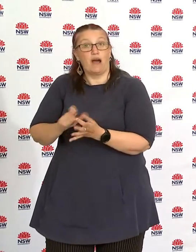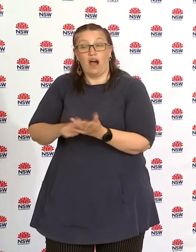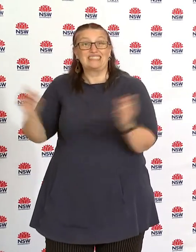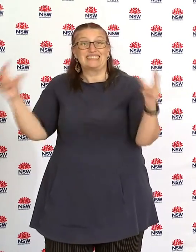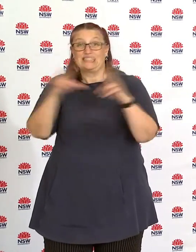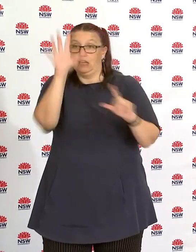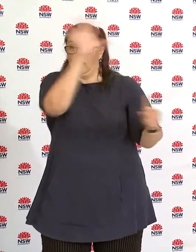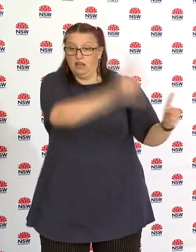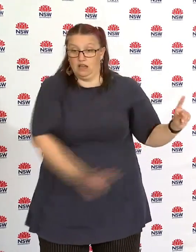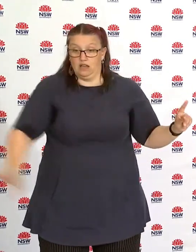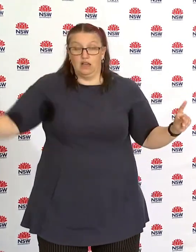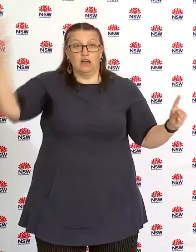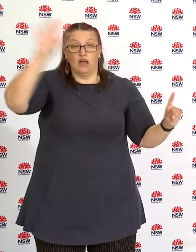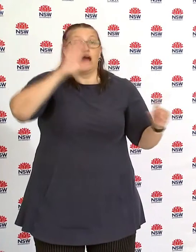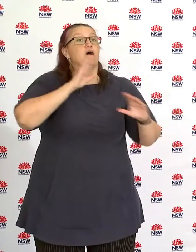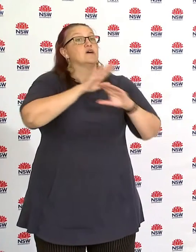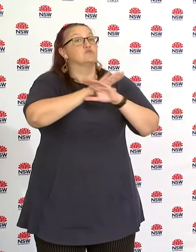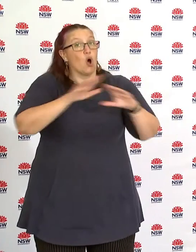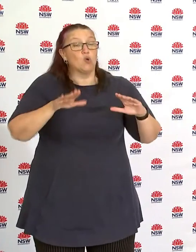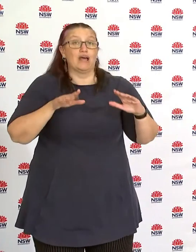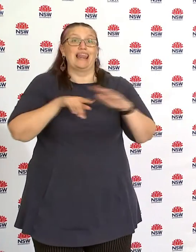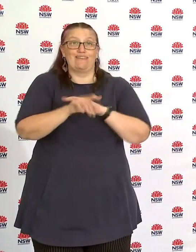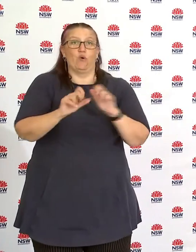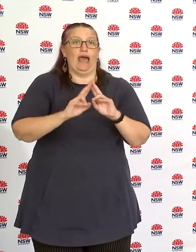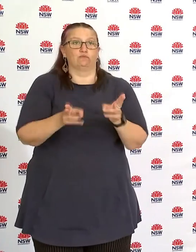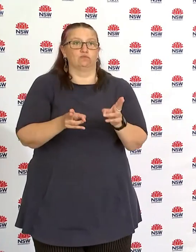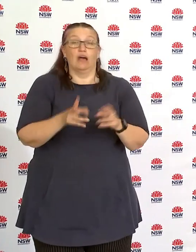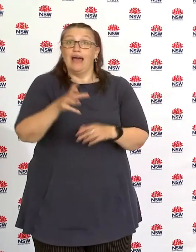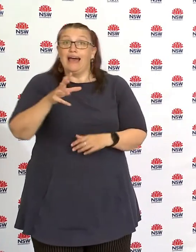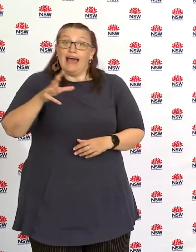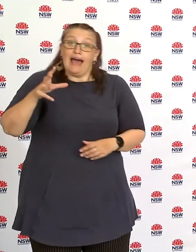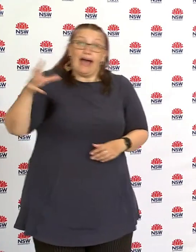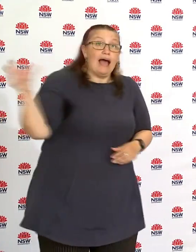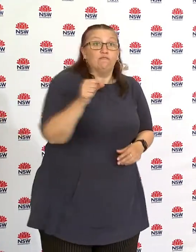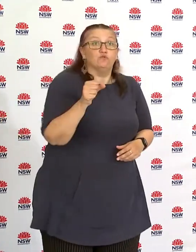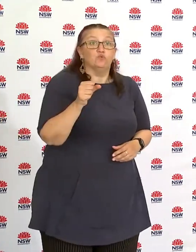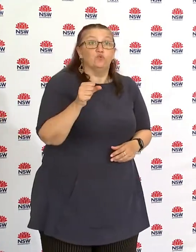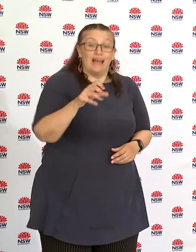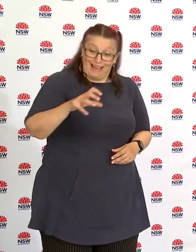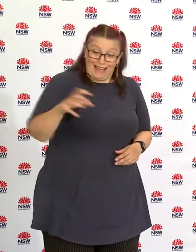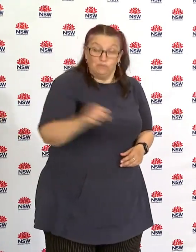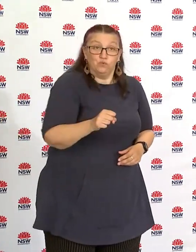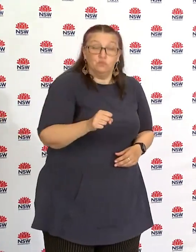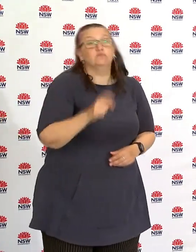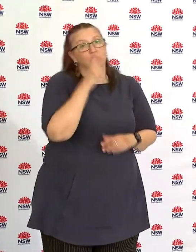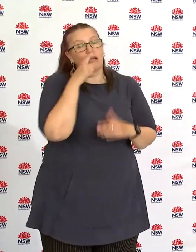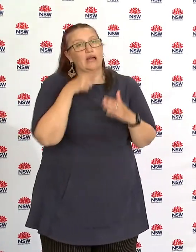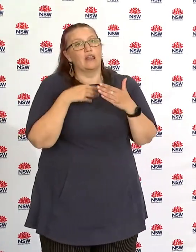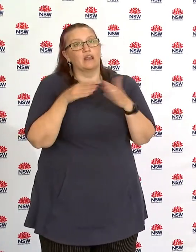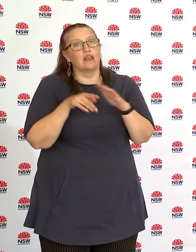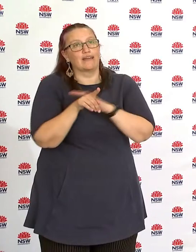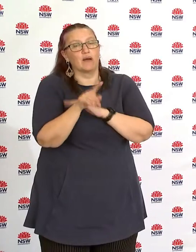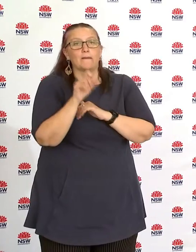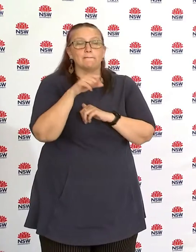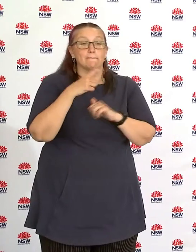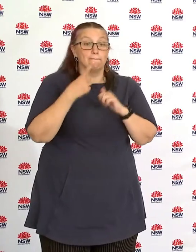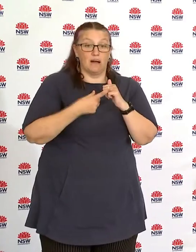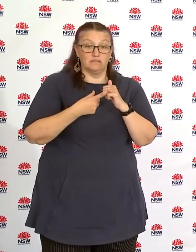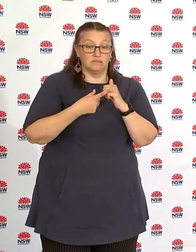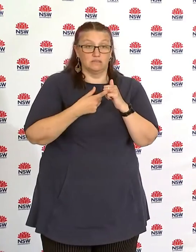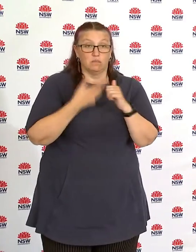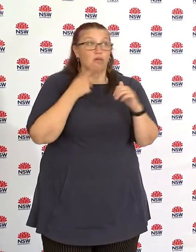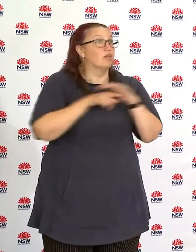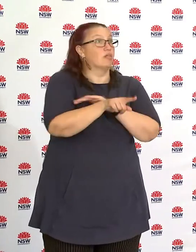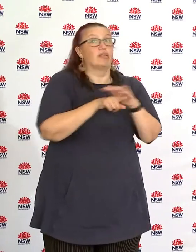basic rule that that everybody needs to remember do not leave the house unless you absolutely have to and of course in large